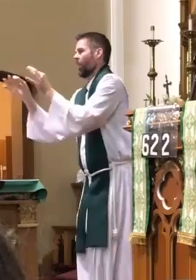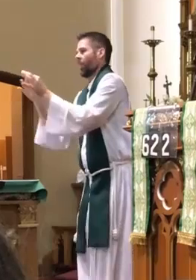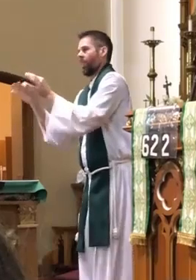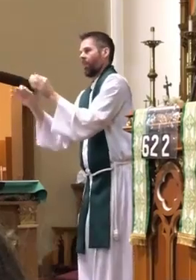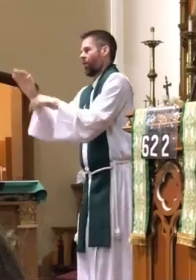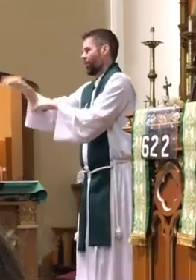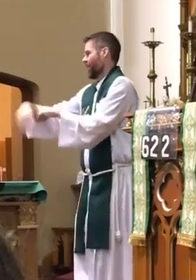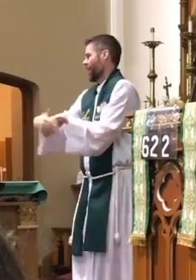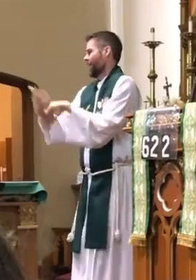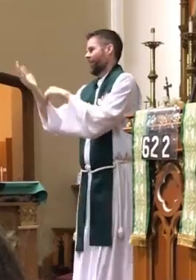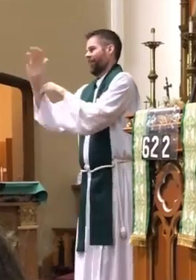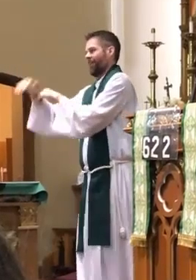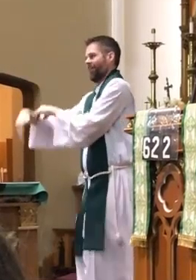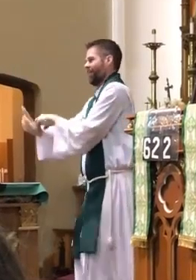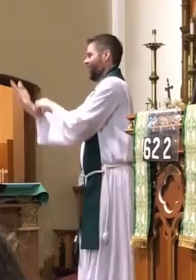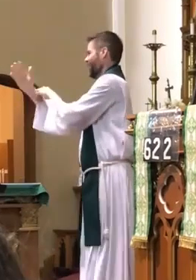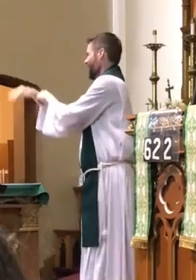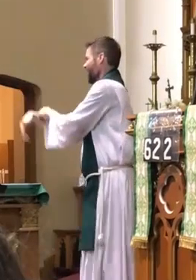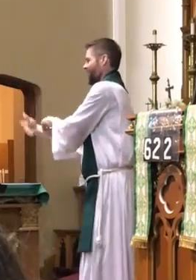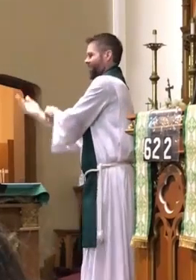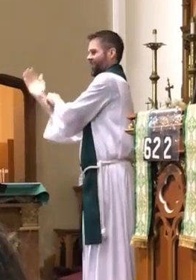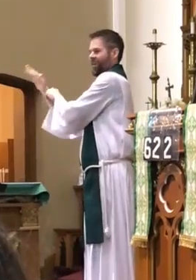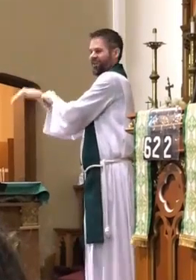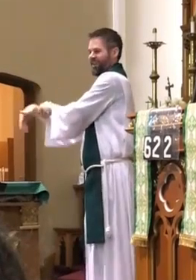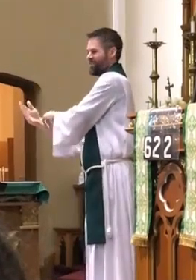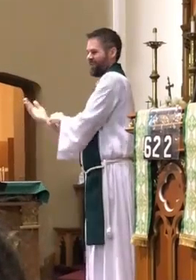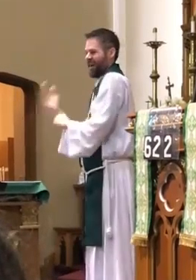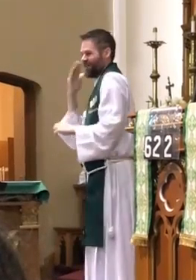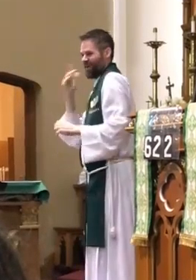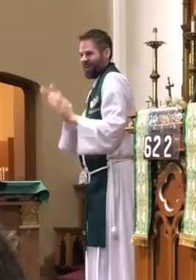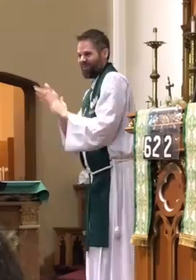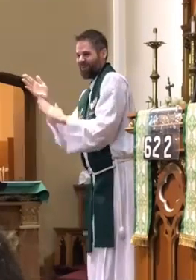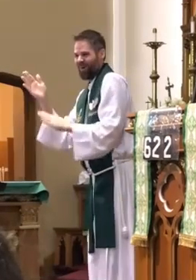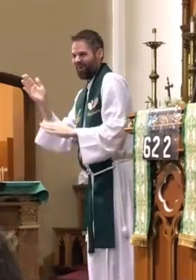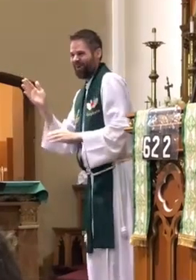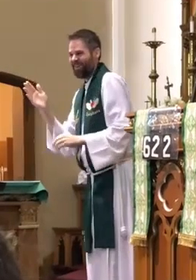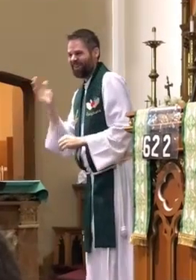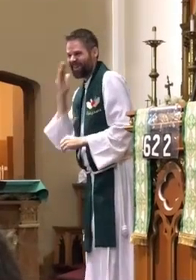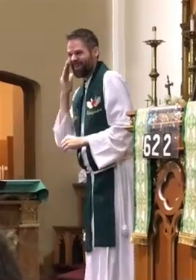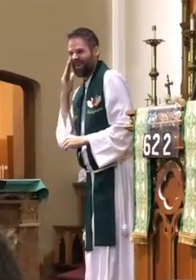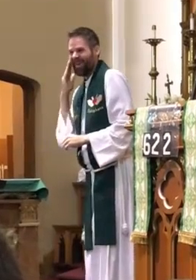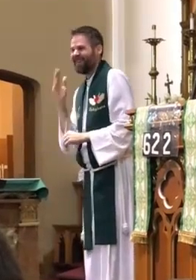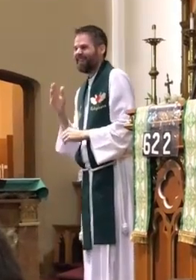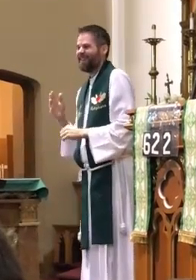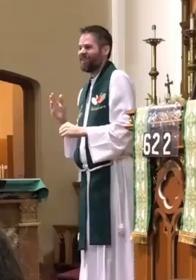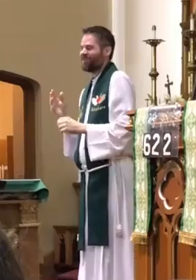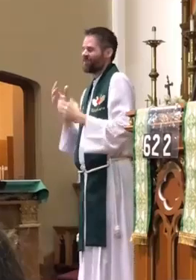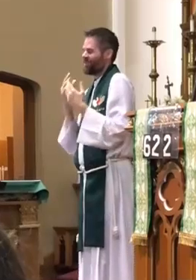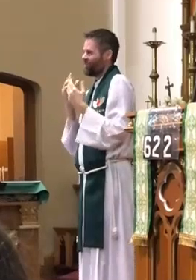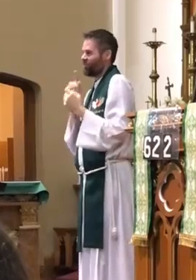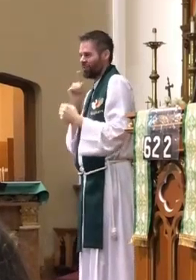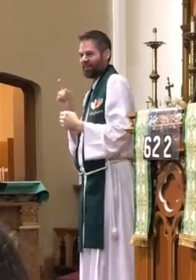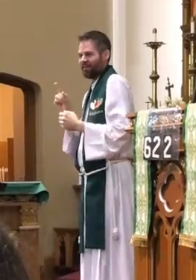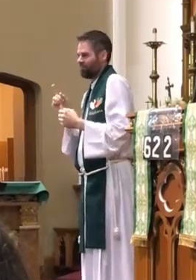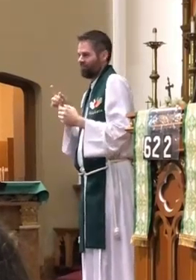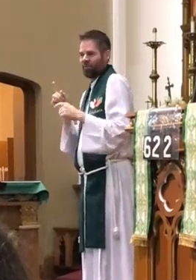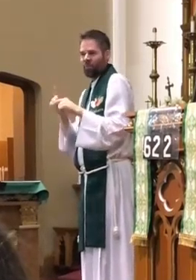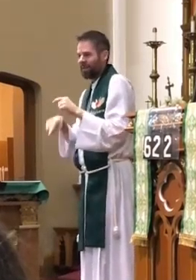always gave her yes. Day or night didn't seem to matter. Patty was always there. So,